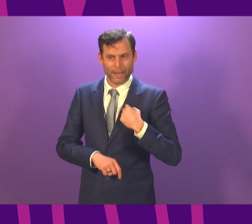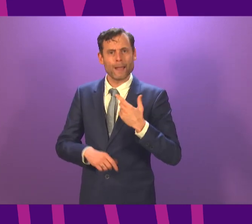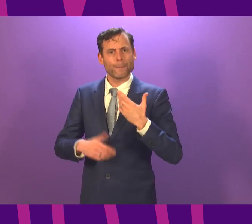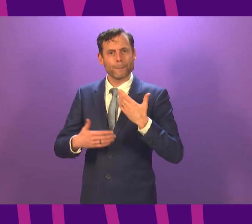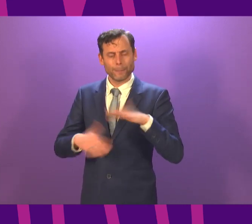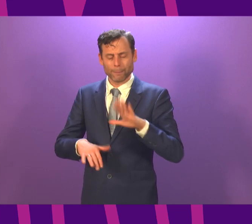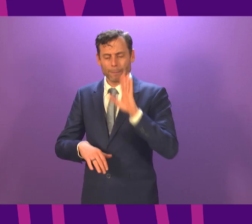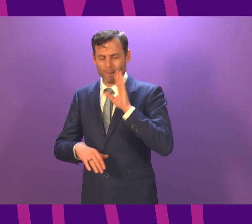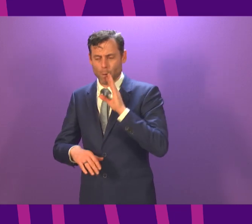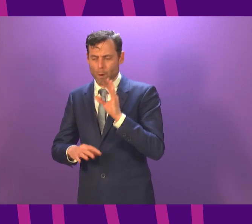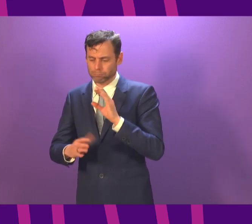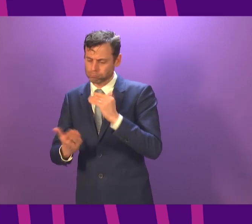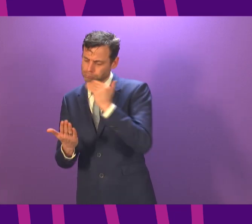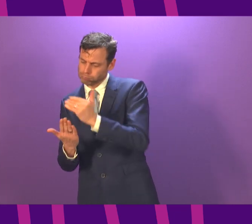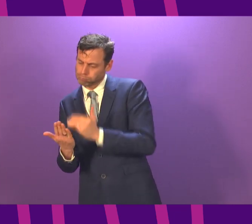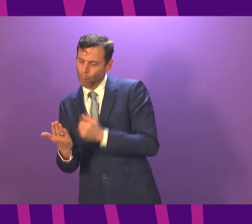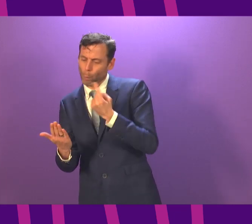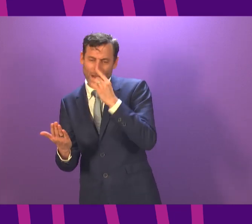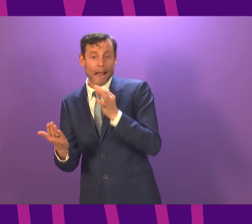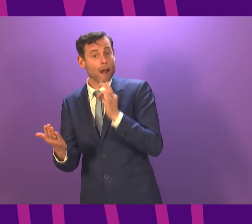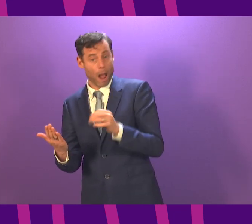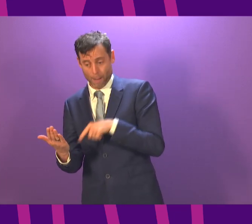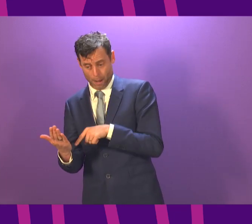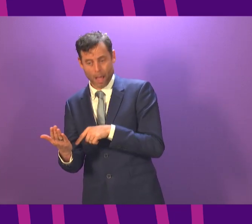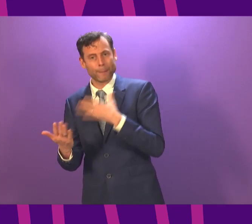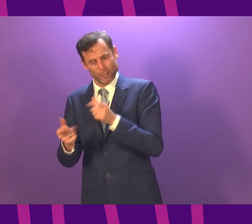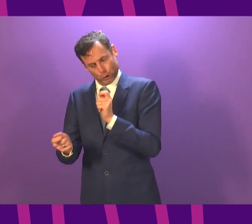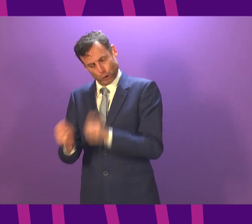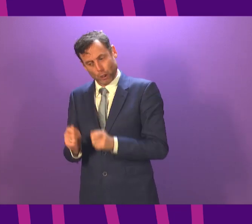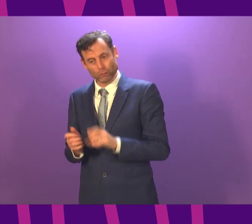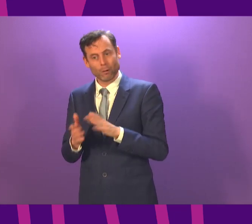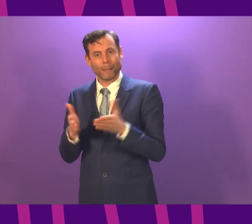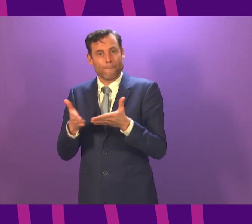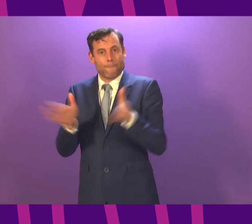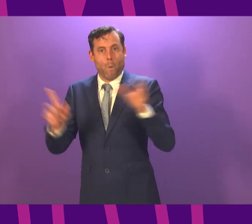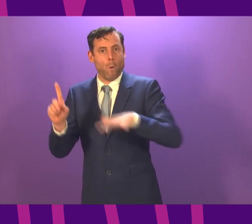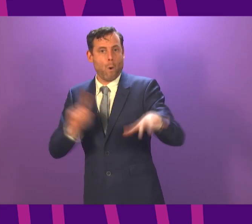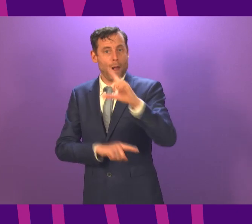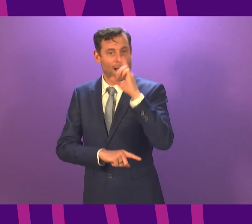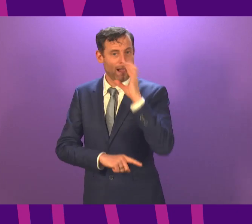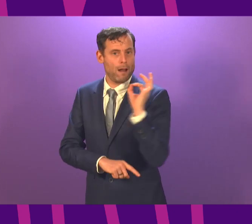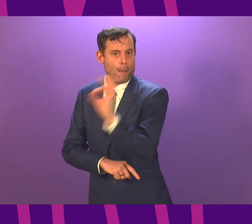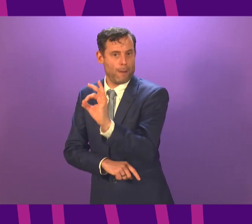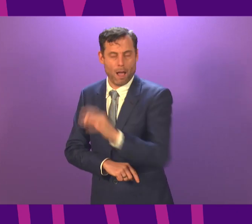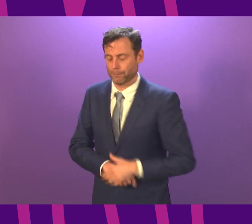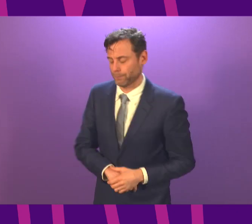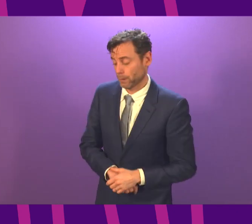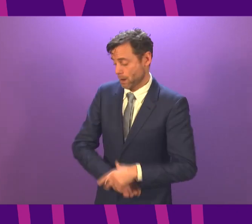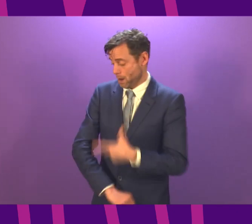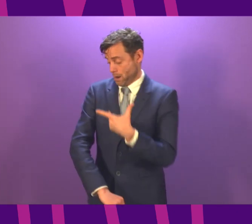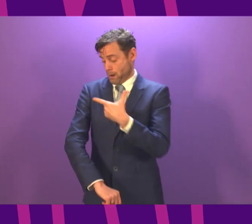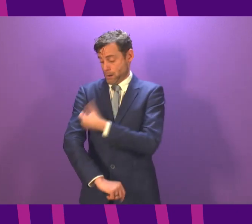issue of the two doses and the 12 weeks, or up to 12 weeks between two doses, this is clinical advice. I